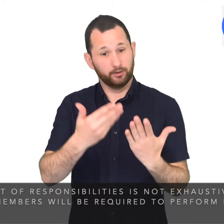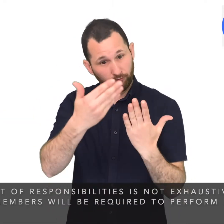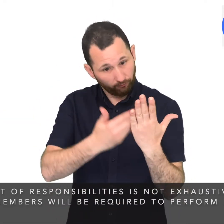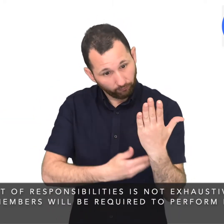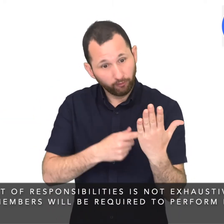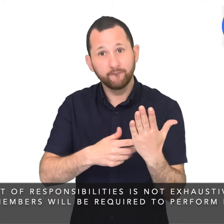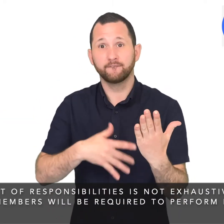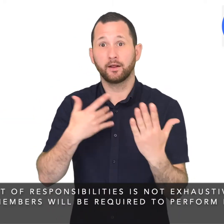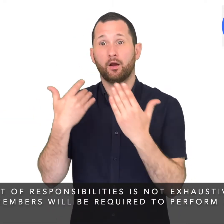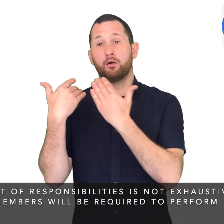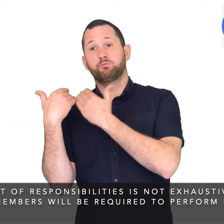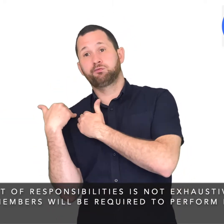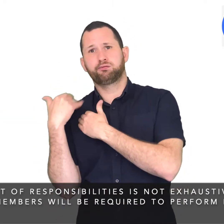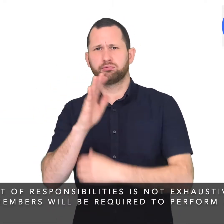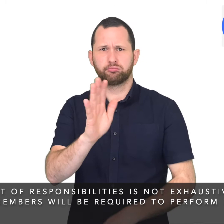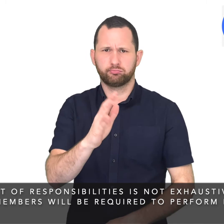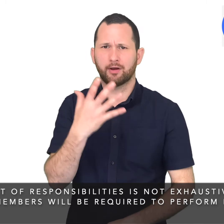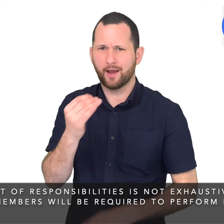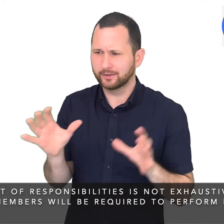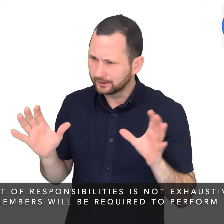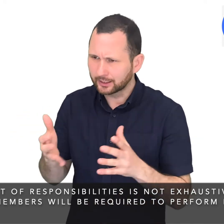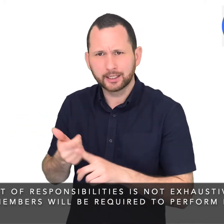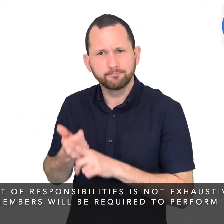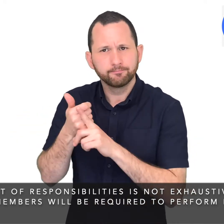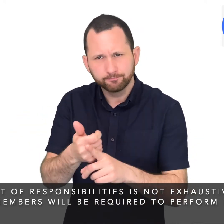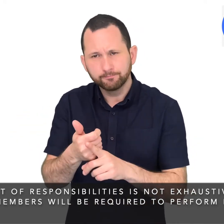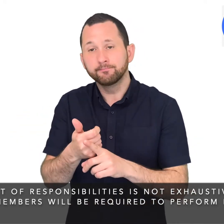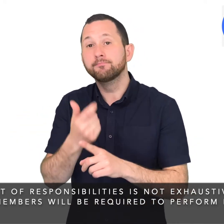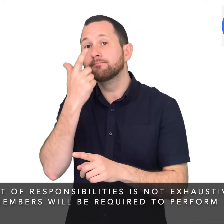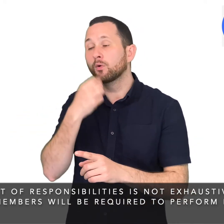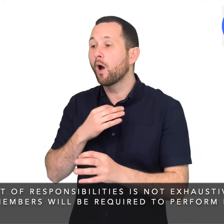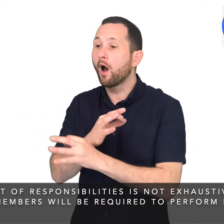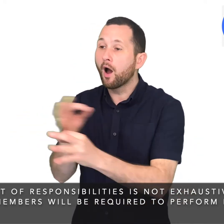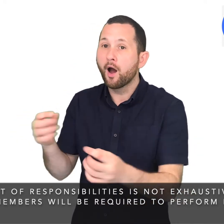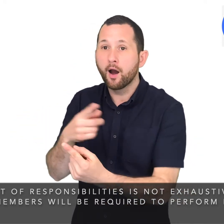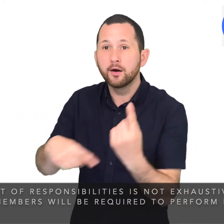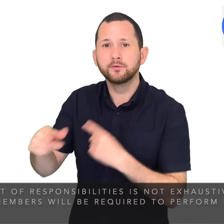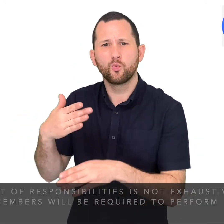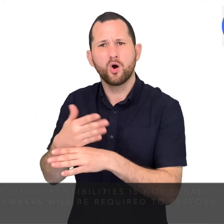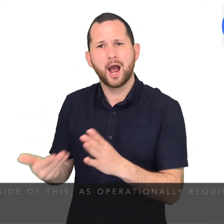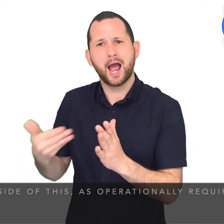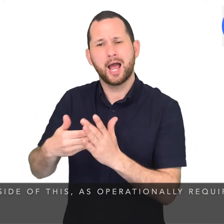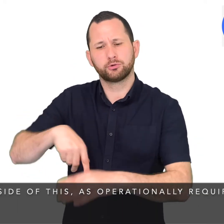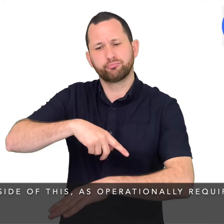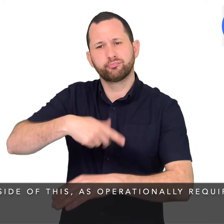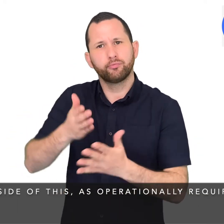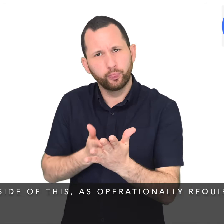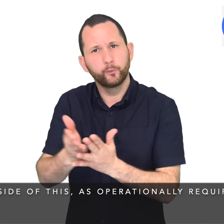list of responsibilities is not exhaustive, and team members will be required to perform duties outside of this, as